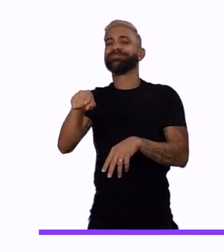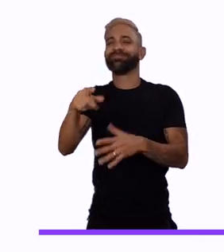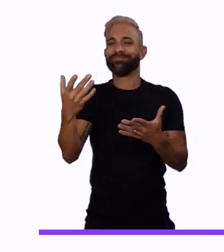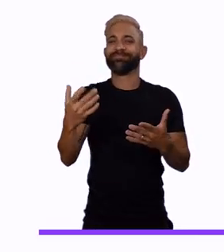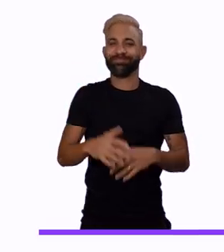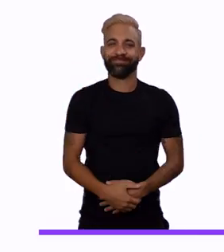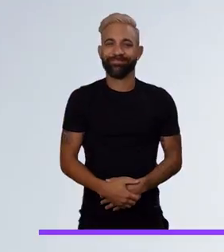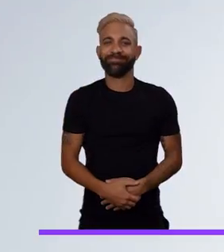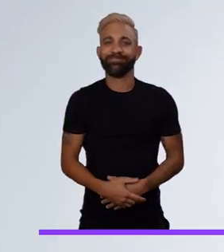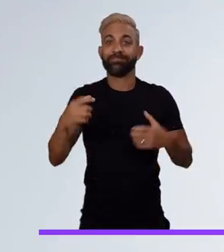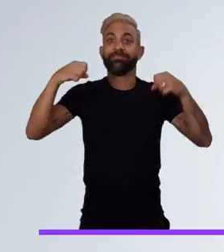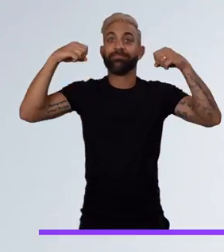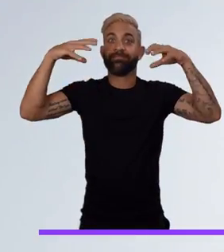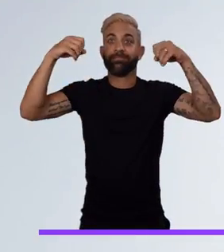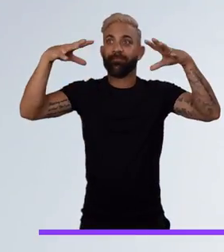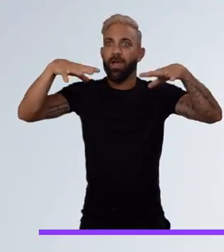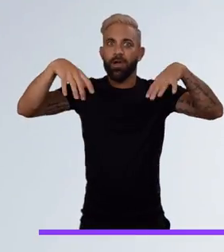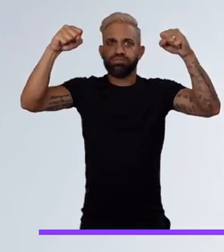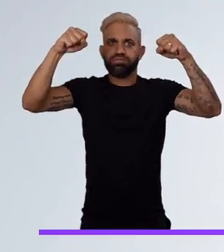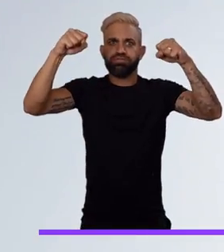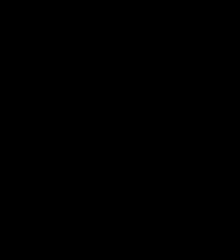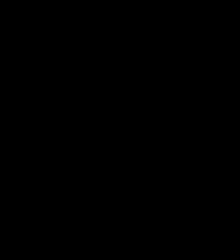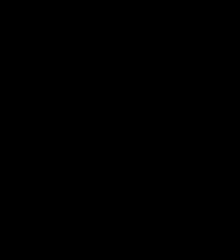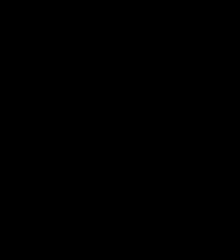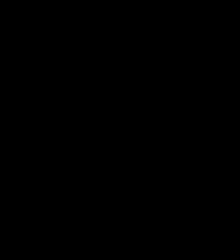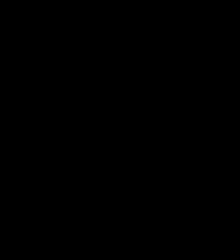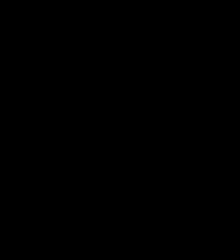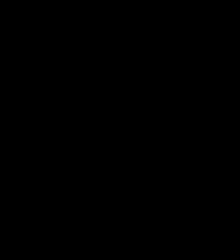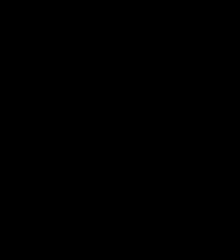moment and say. When the floodlights went out.